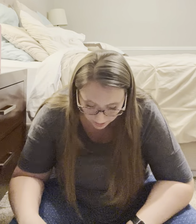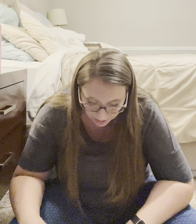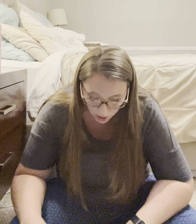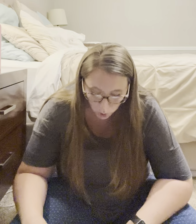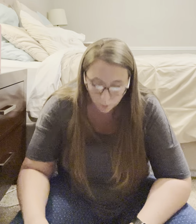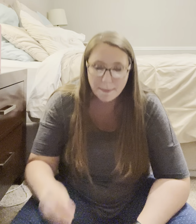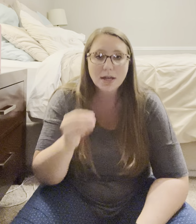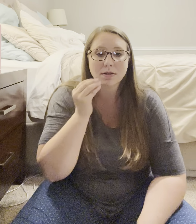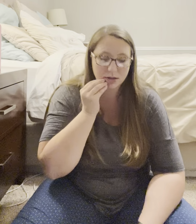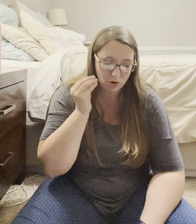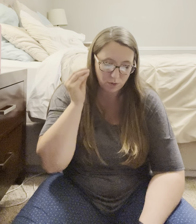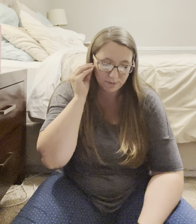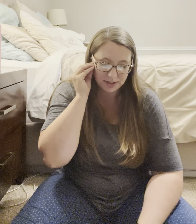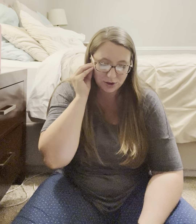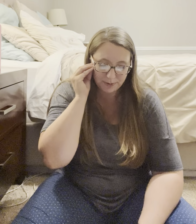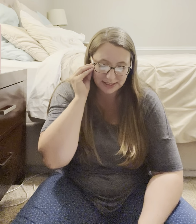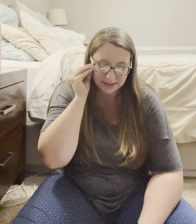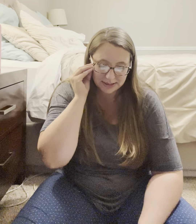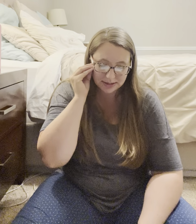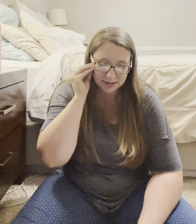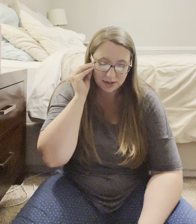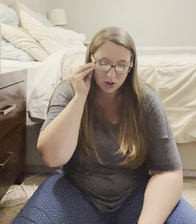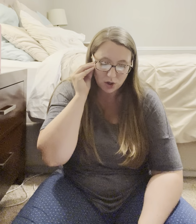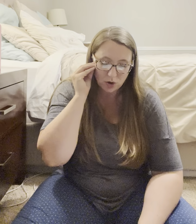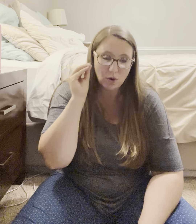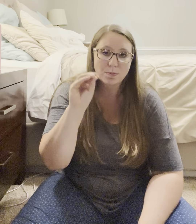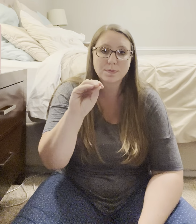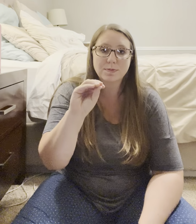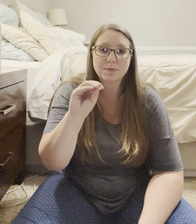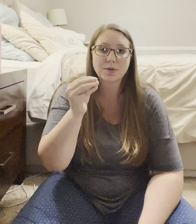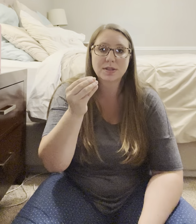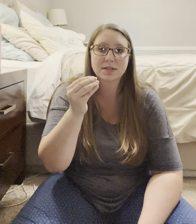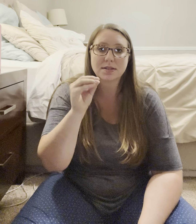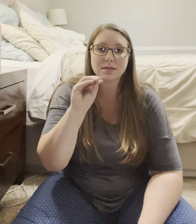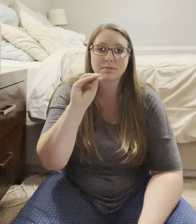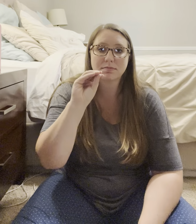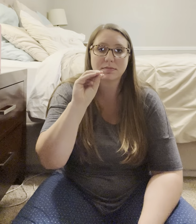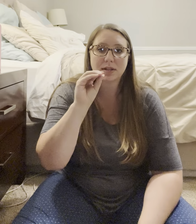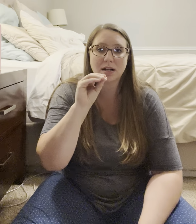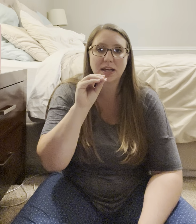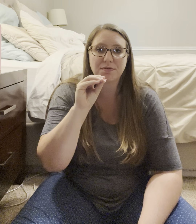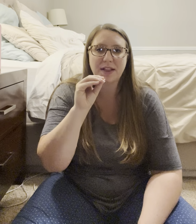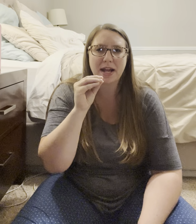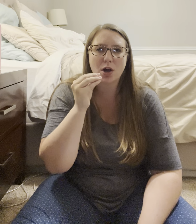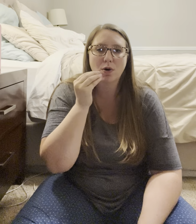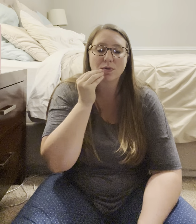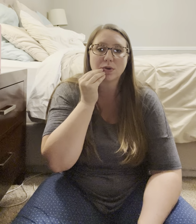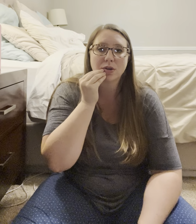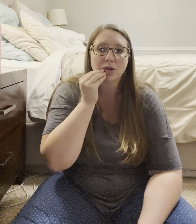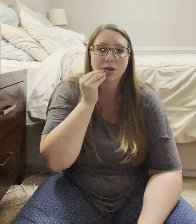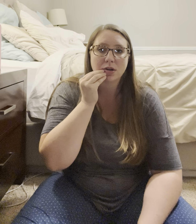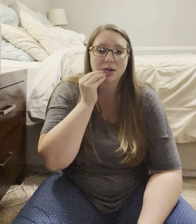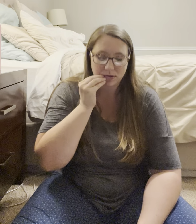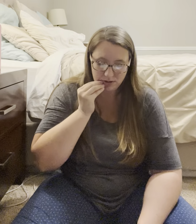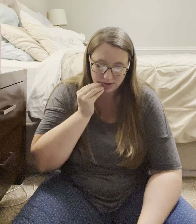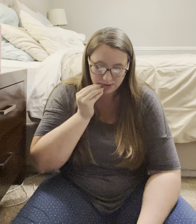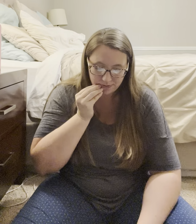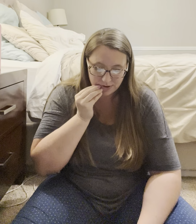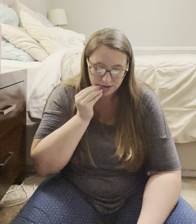Home. Home. These are places. Home. So, it's kind of like a flat O. From